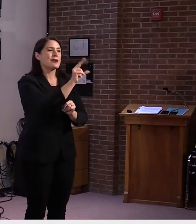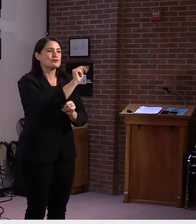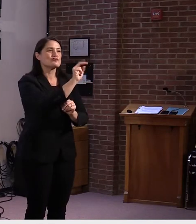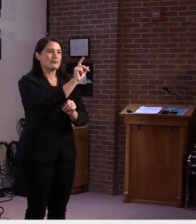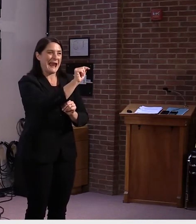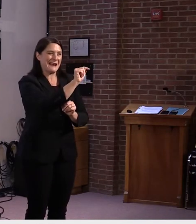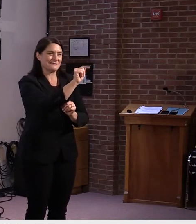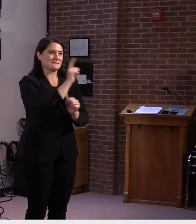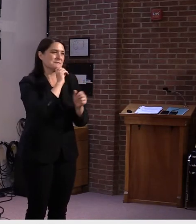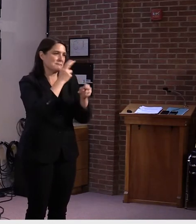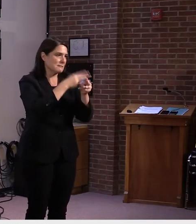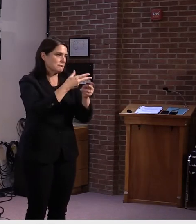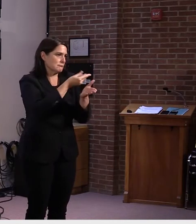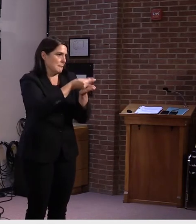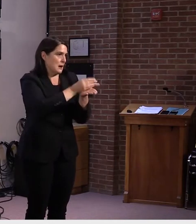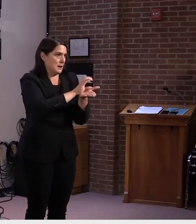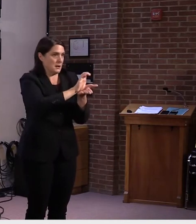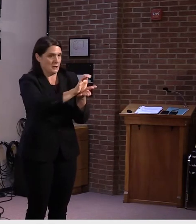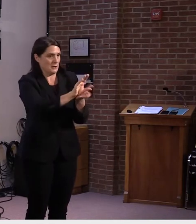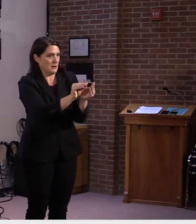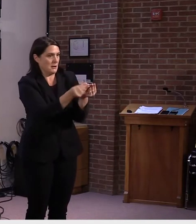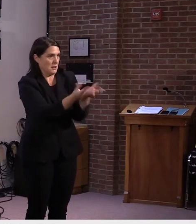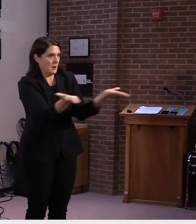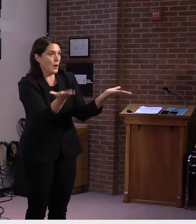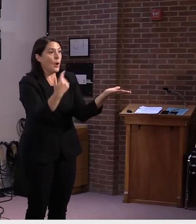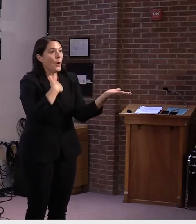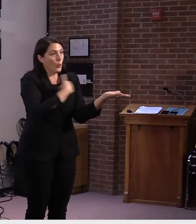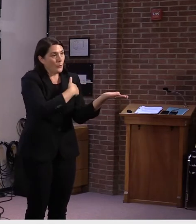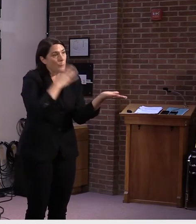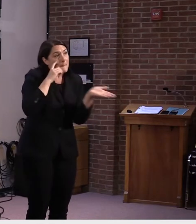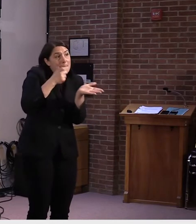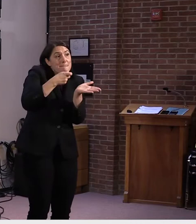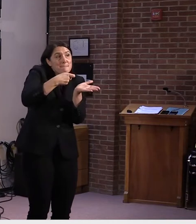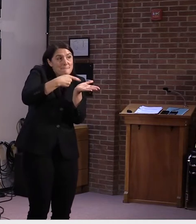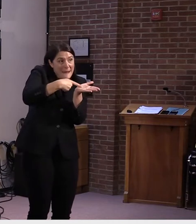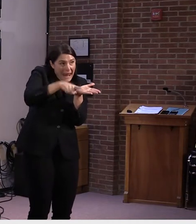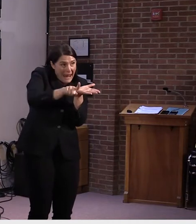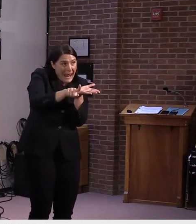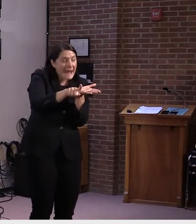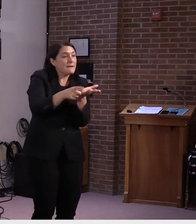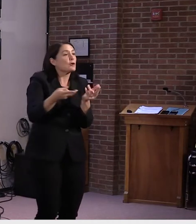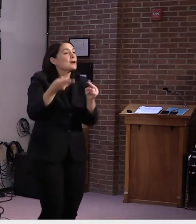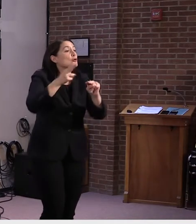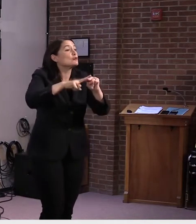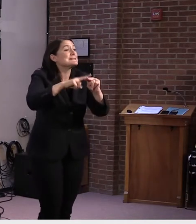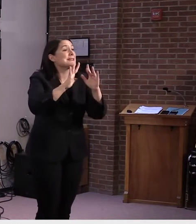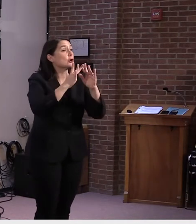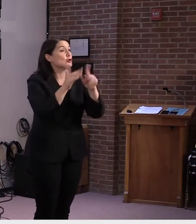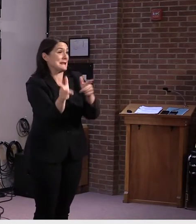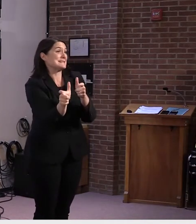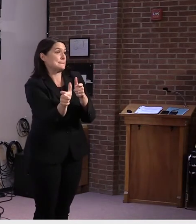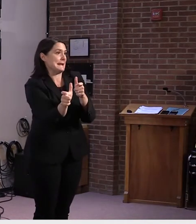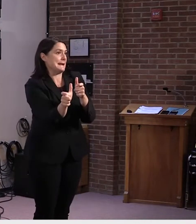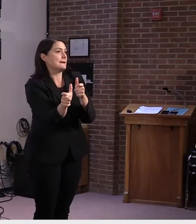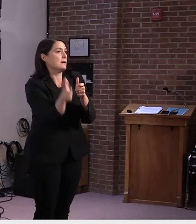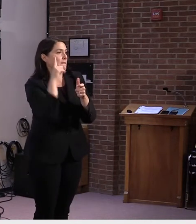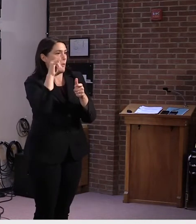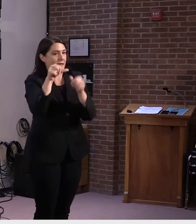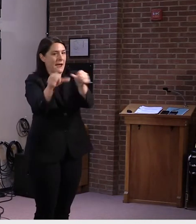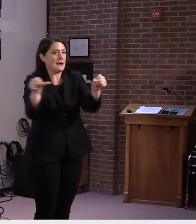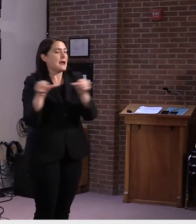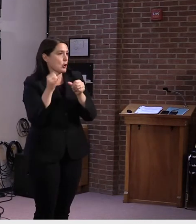that we're talking about, um, we will pay for enhancing of broadband if, if broadband needs it,